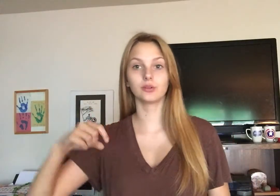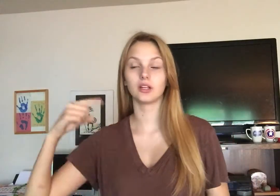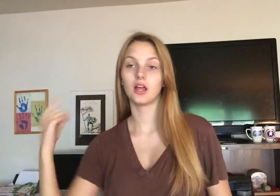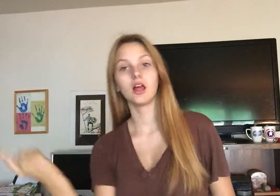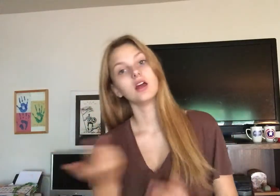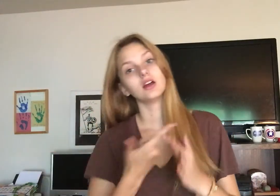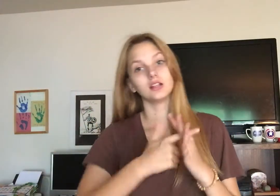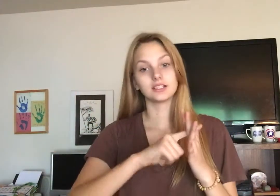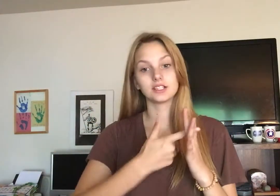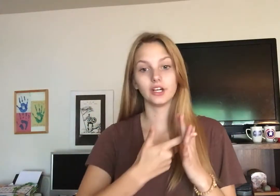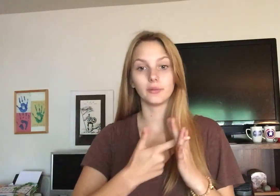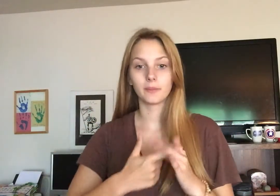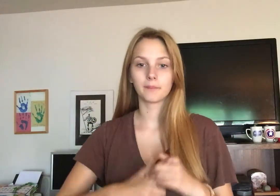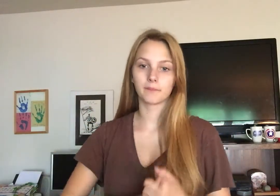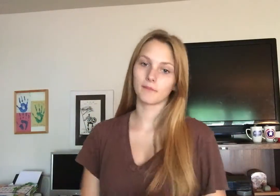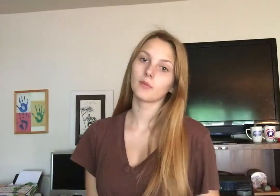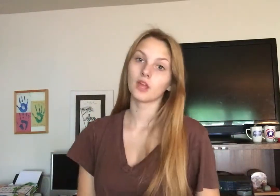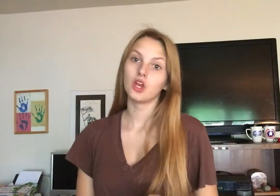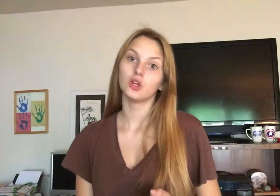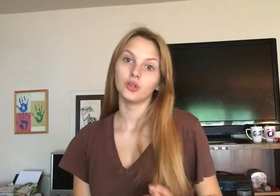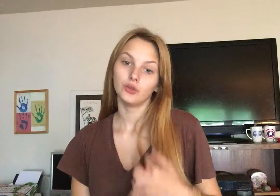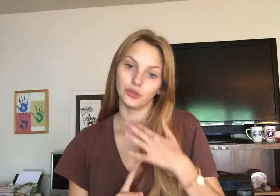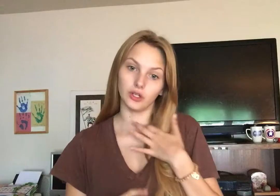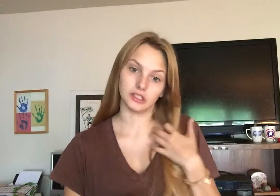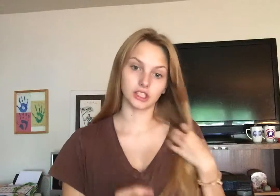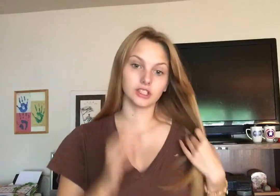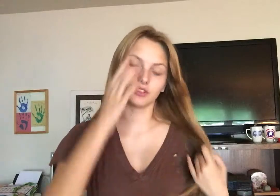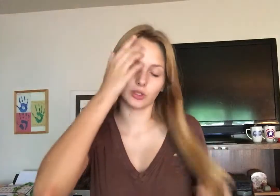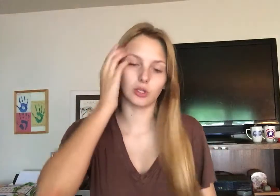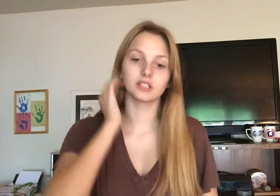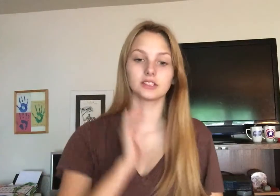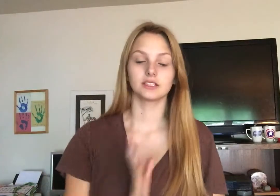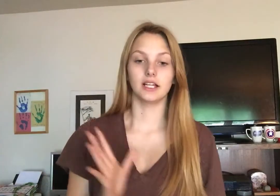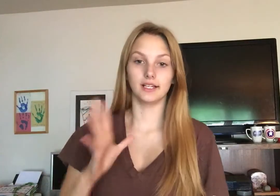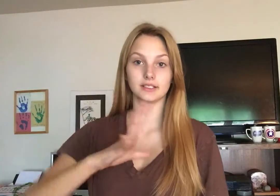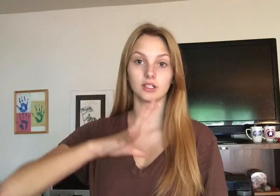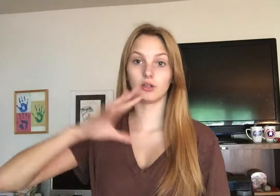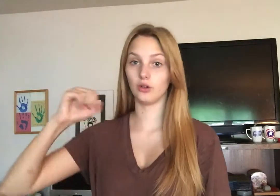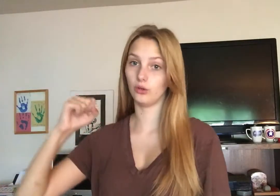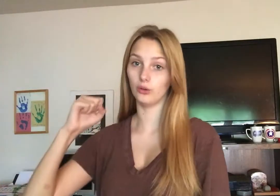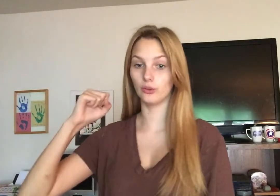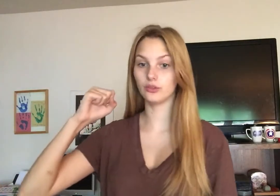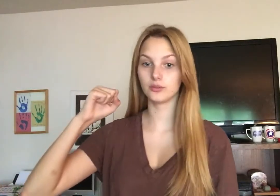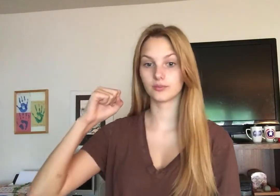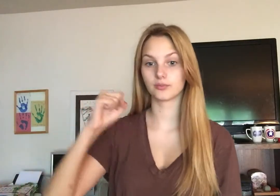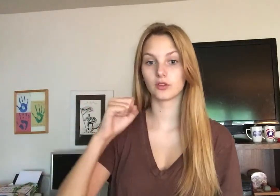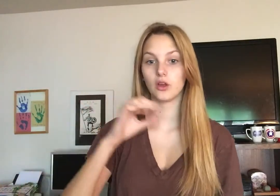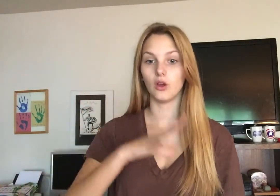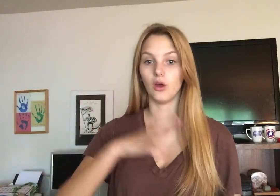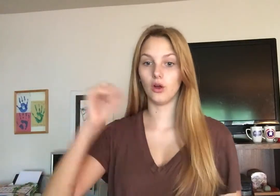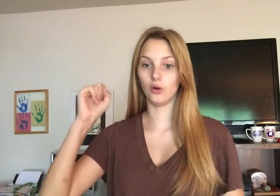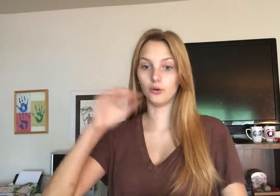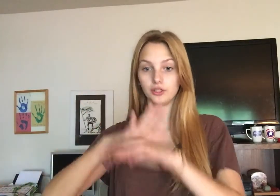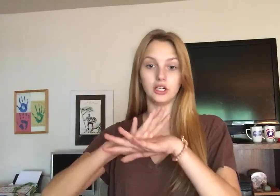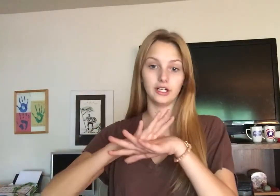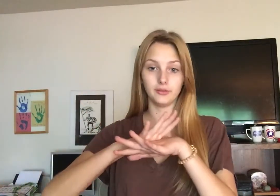let's start. So it starts off with the chorus, and it says, hold, hold on,